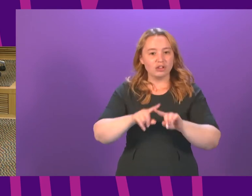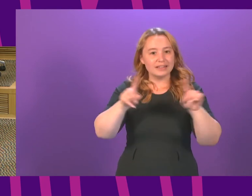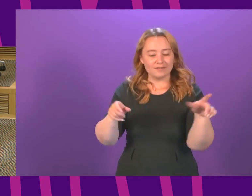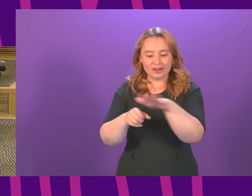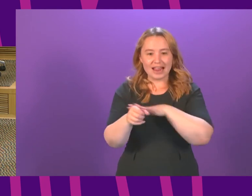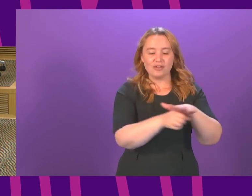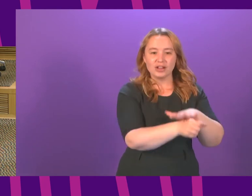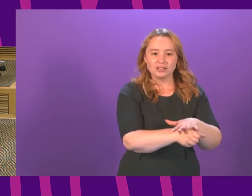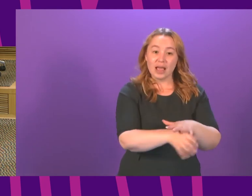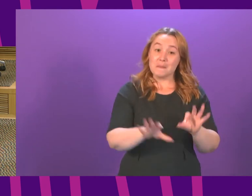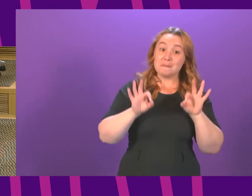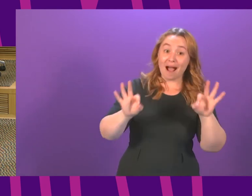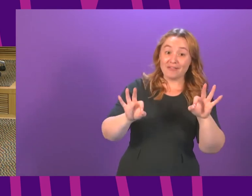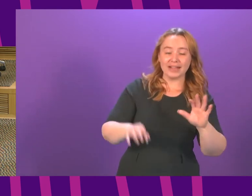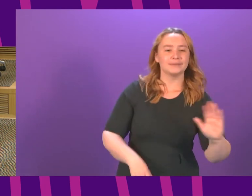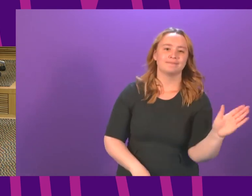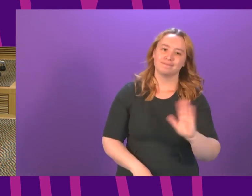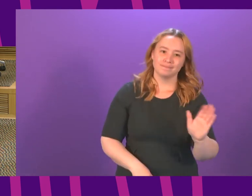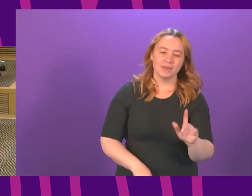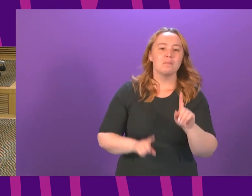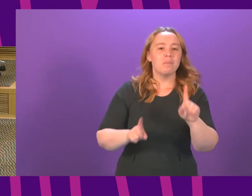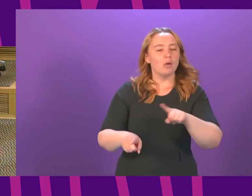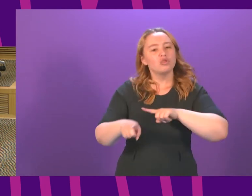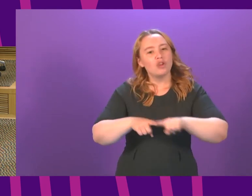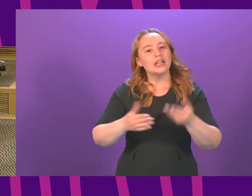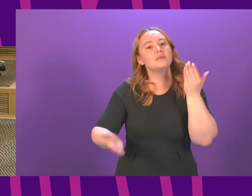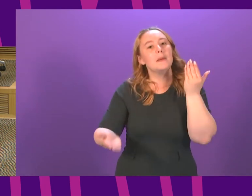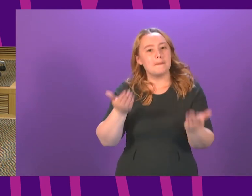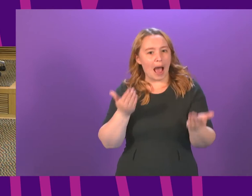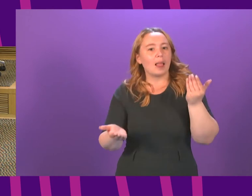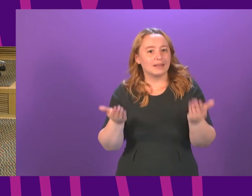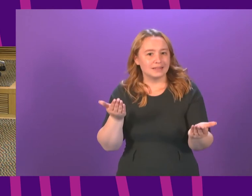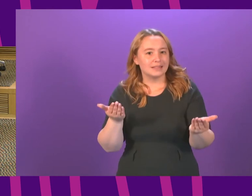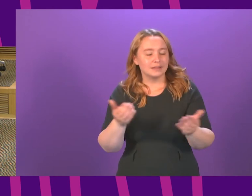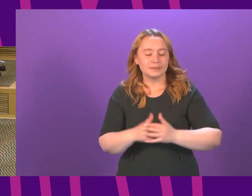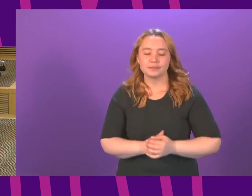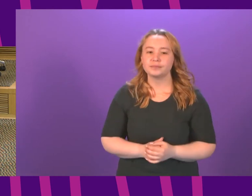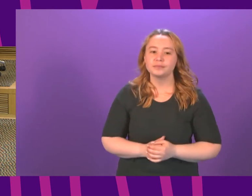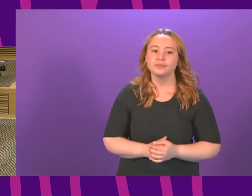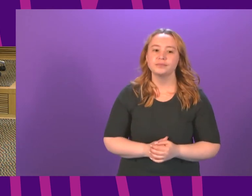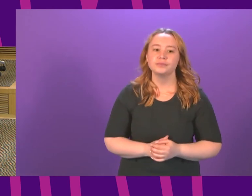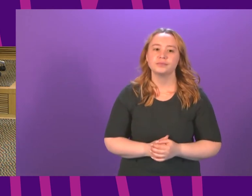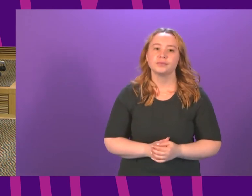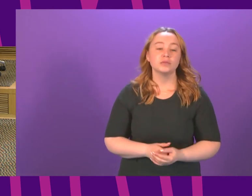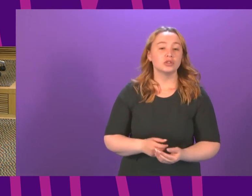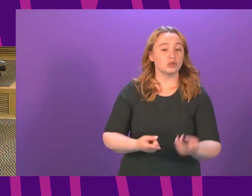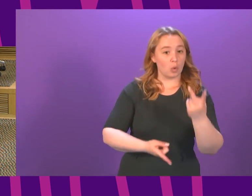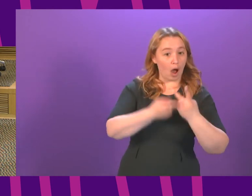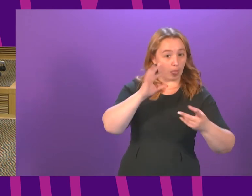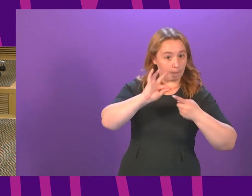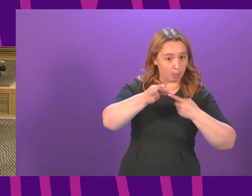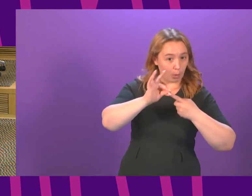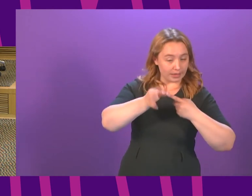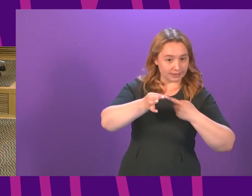not ideal but we are taking the most proportionate and balanced approach that we can just briefly to refer to some of the other points